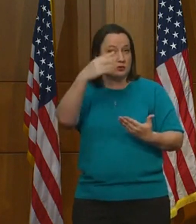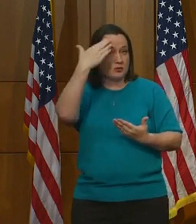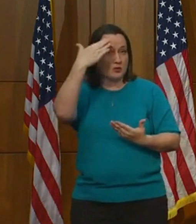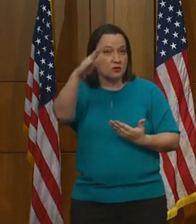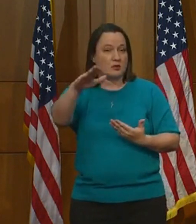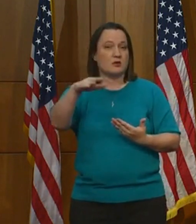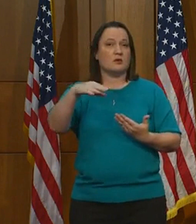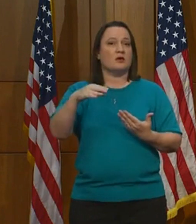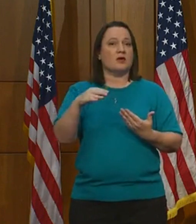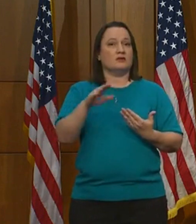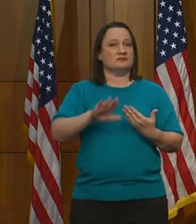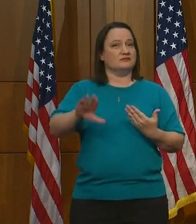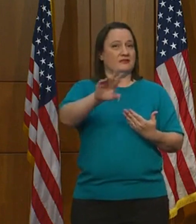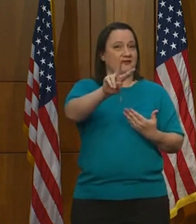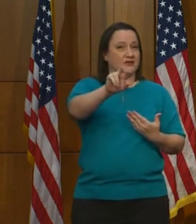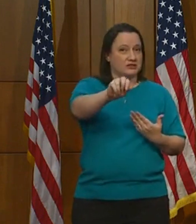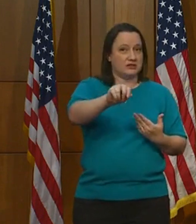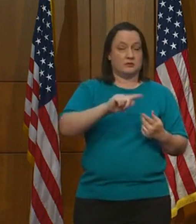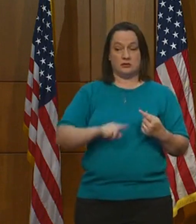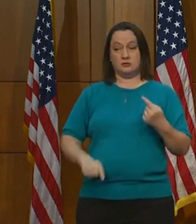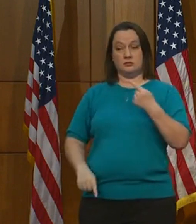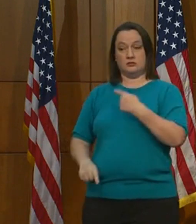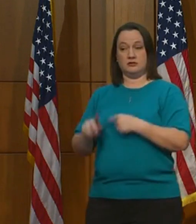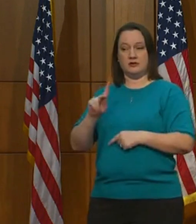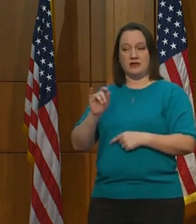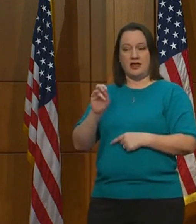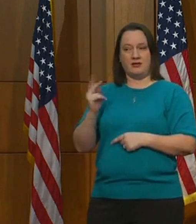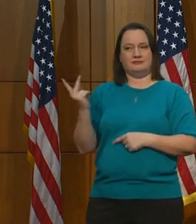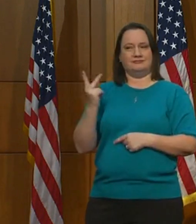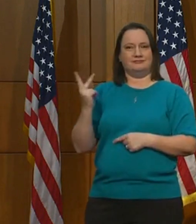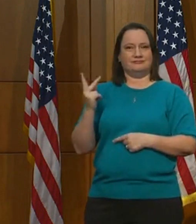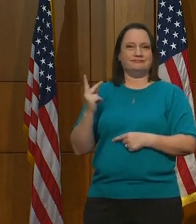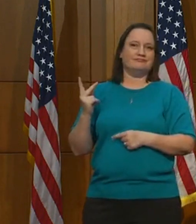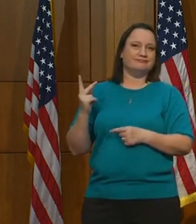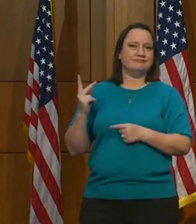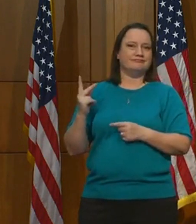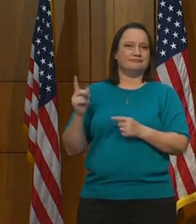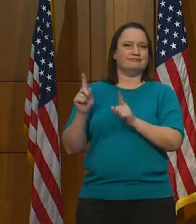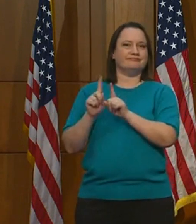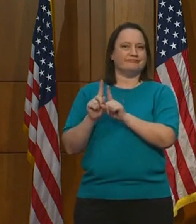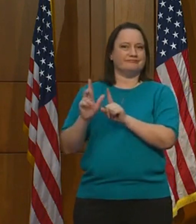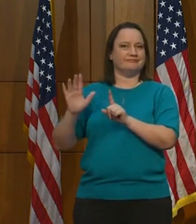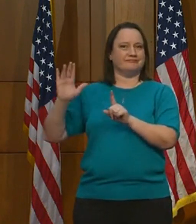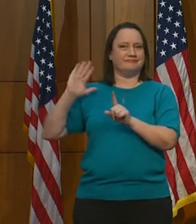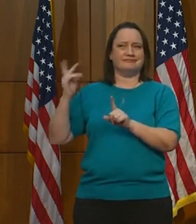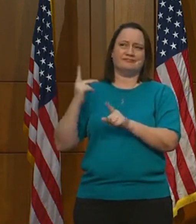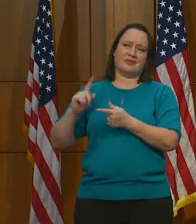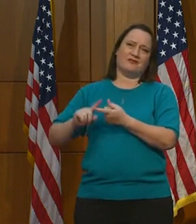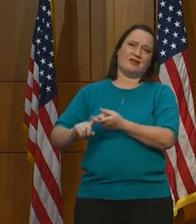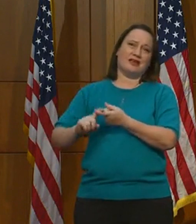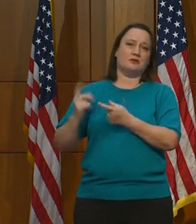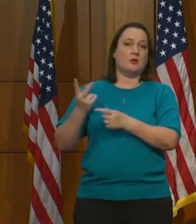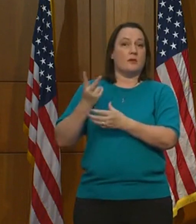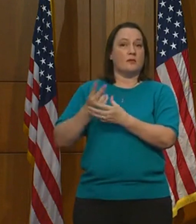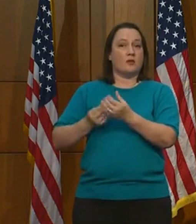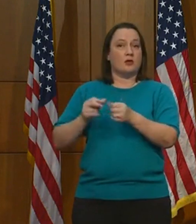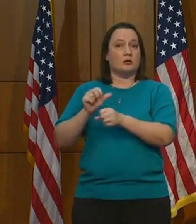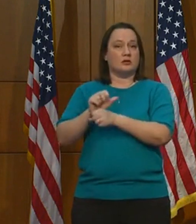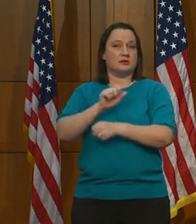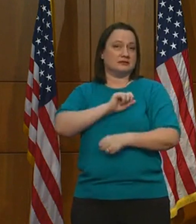in Virginia, but Karen and I go back a little ways. We're dear friends. We both were on the staff